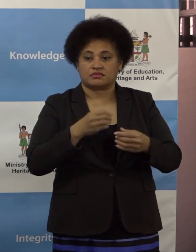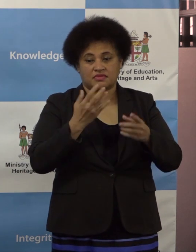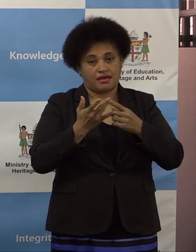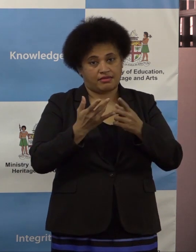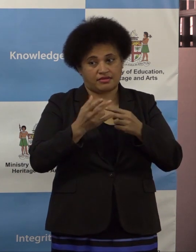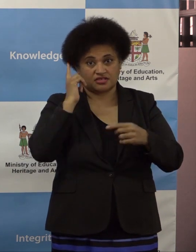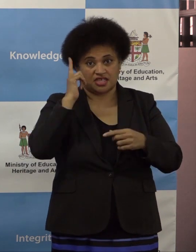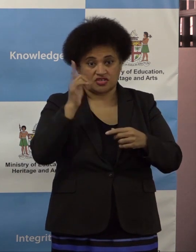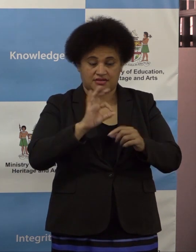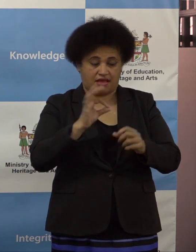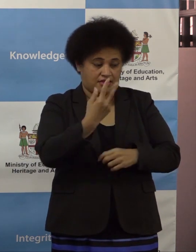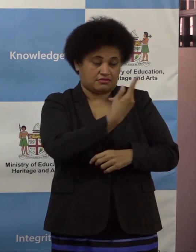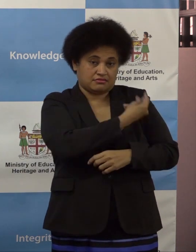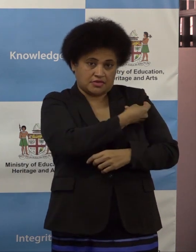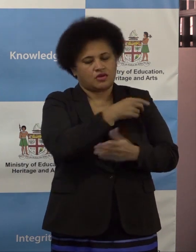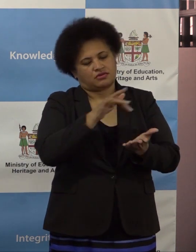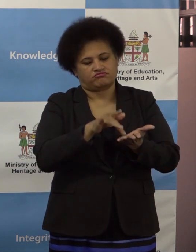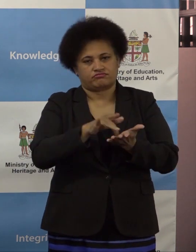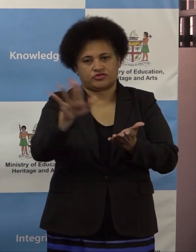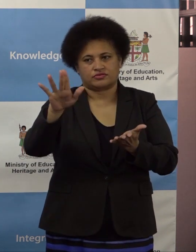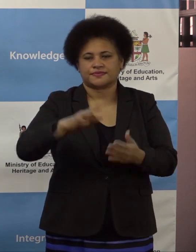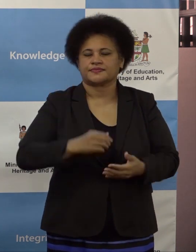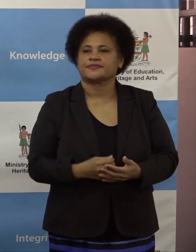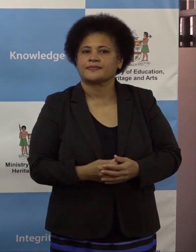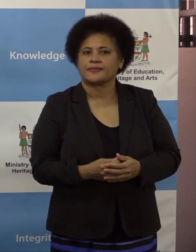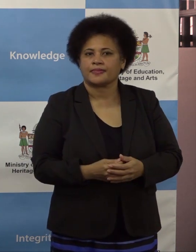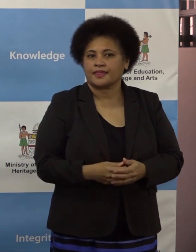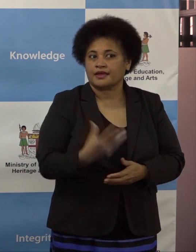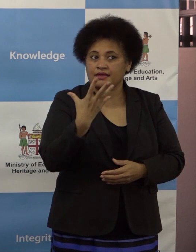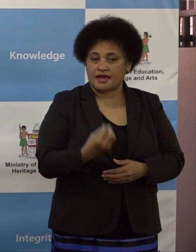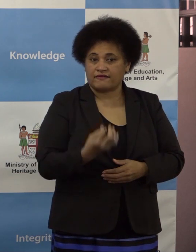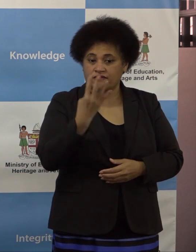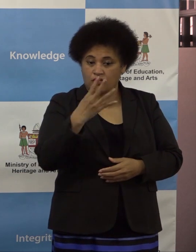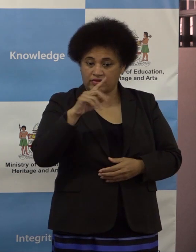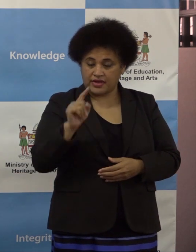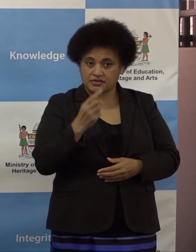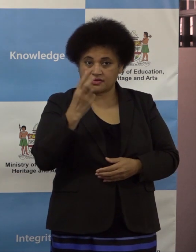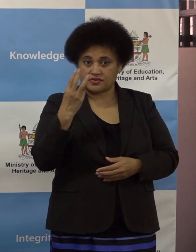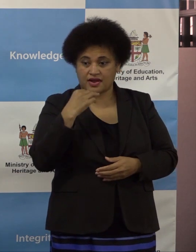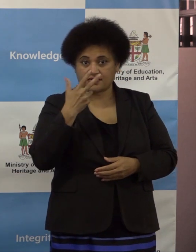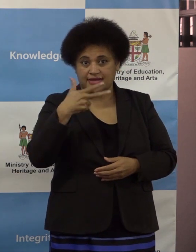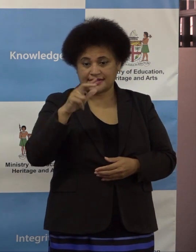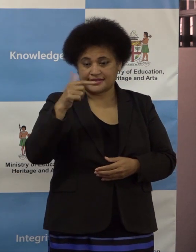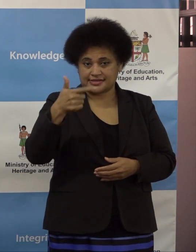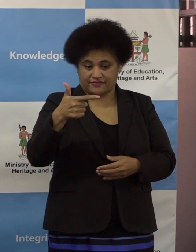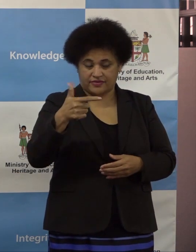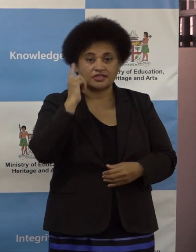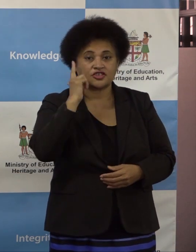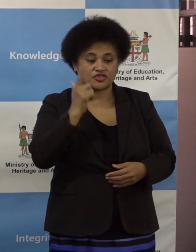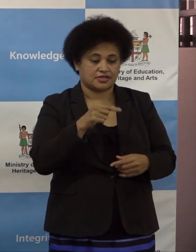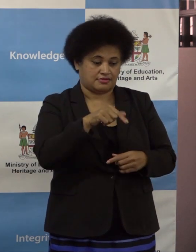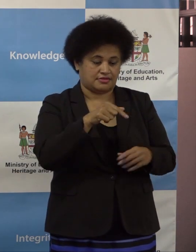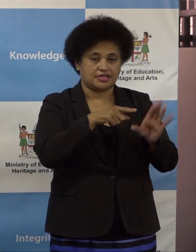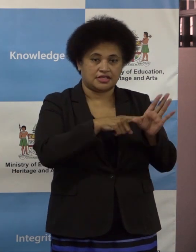no job policy. There are 4,387 teachers in year 12 and